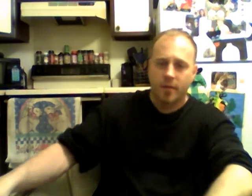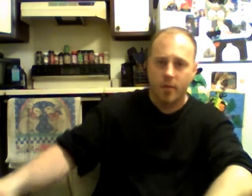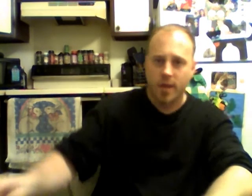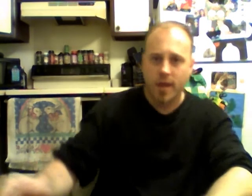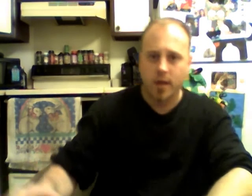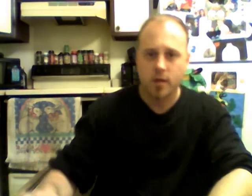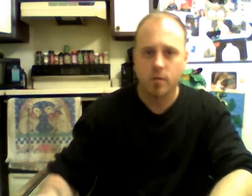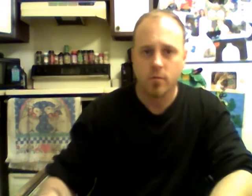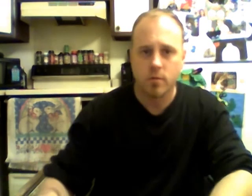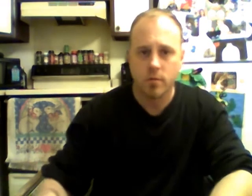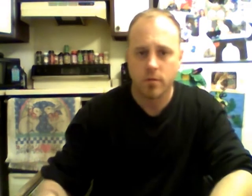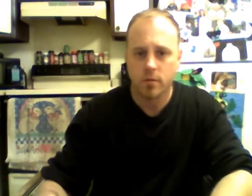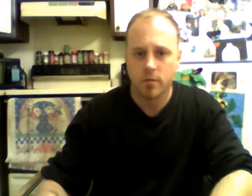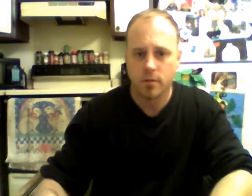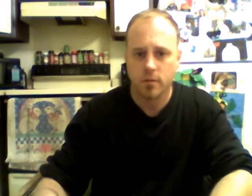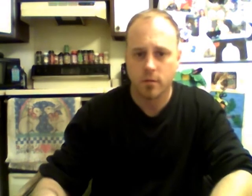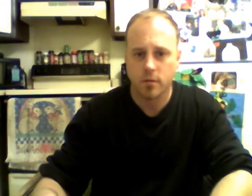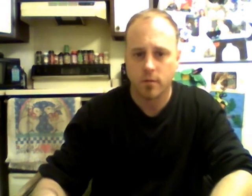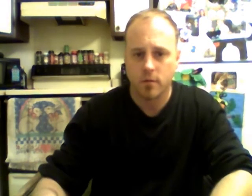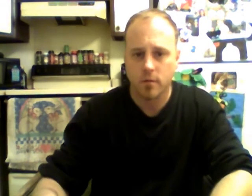that we can't do you you you you you you